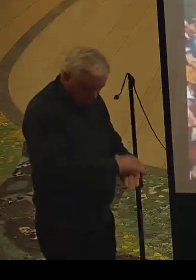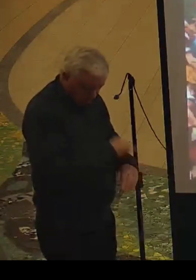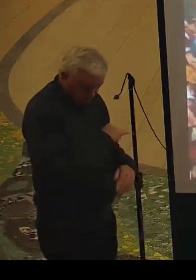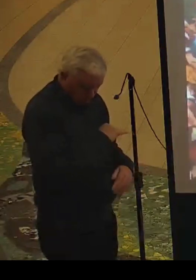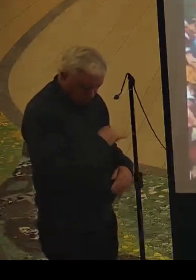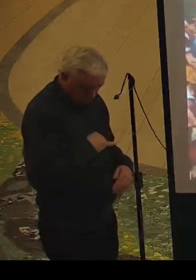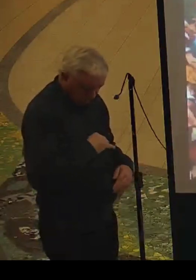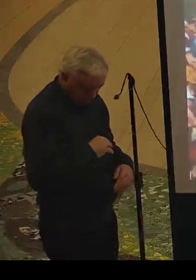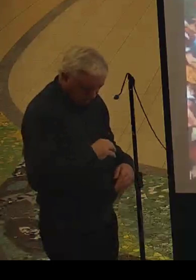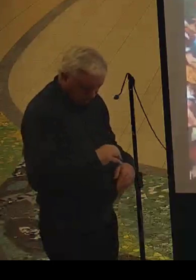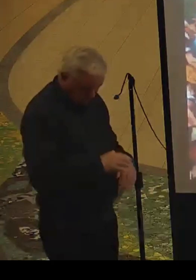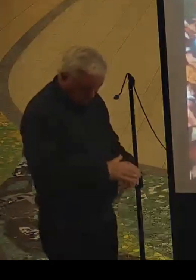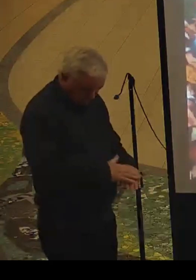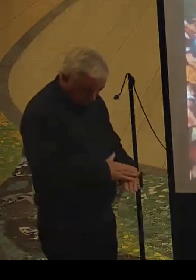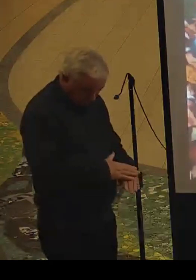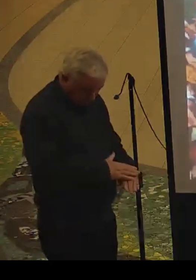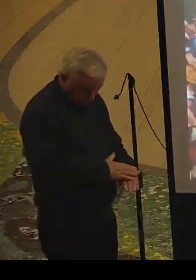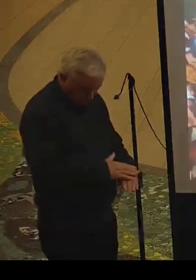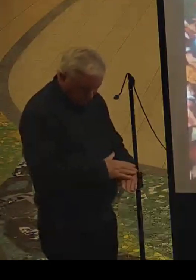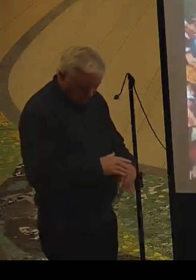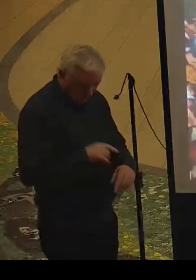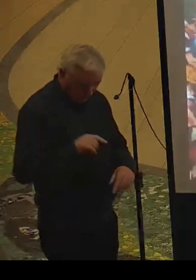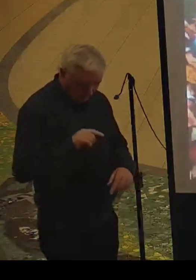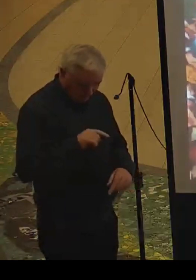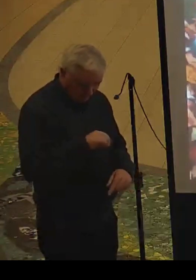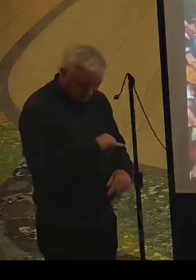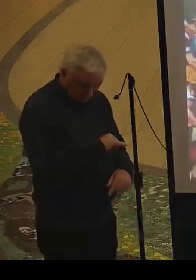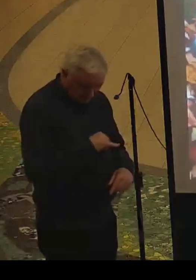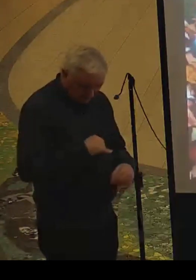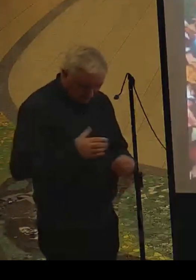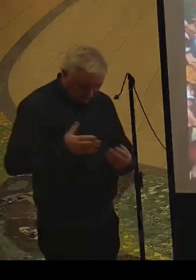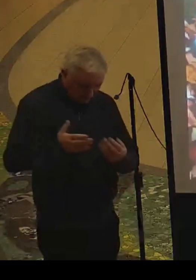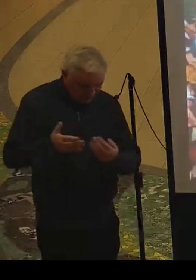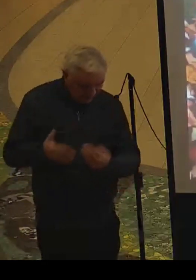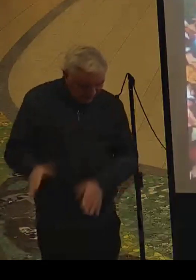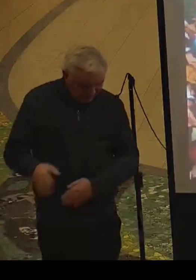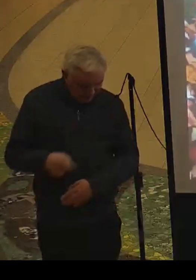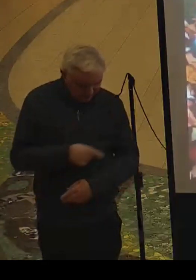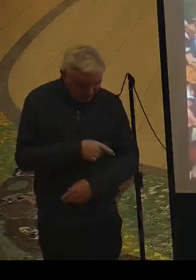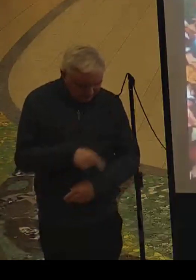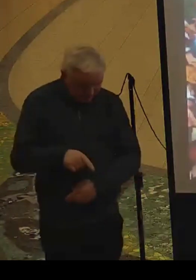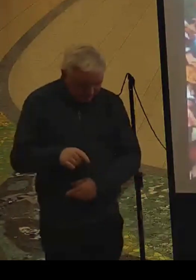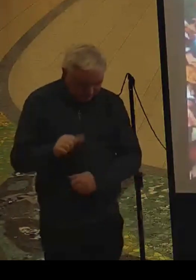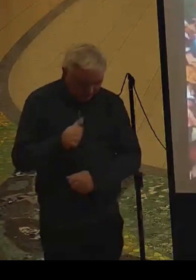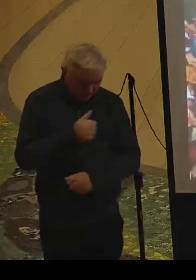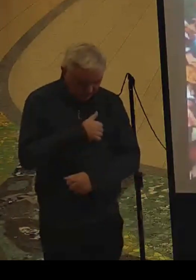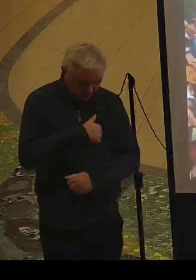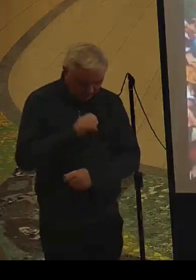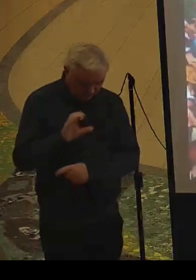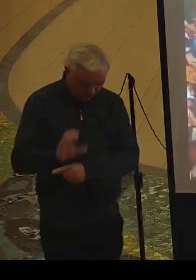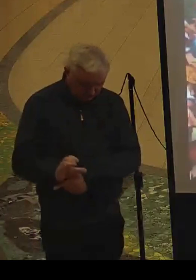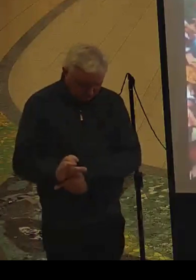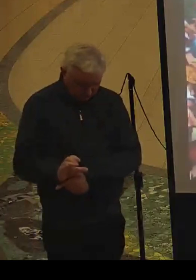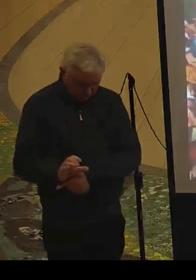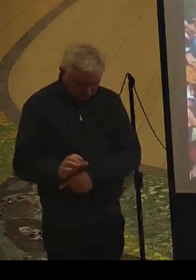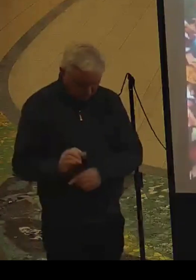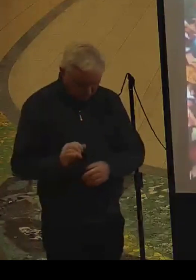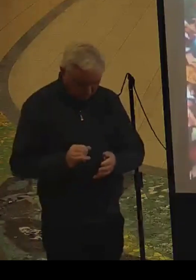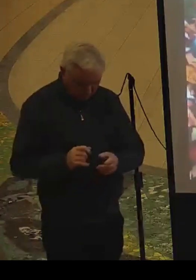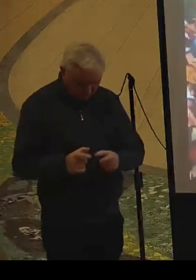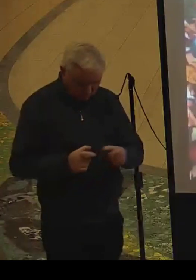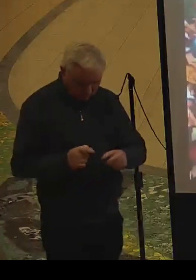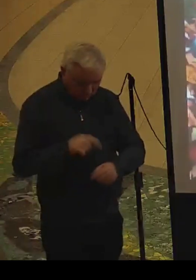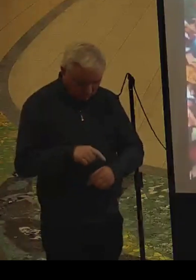shoes that they wore, and they left these at the church